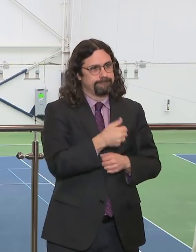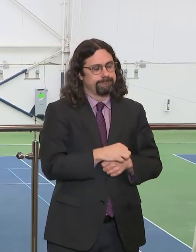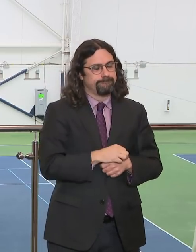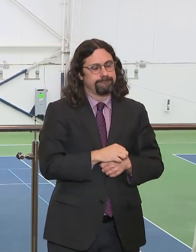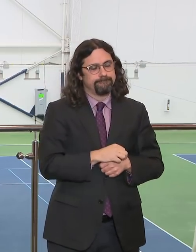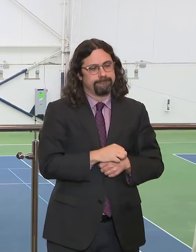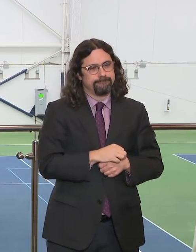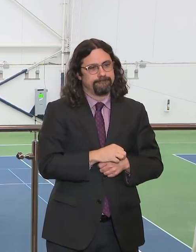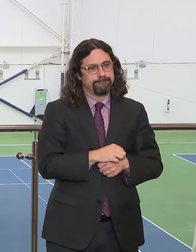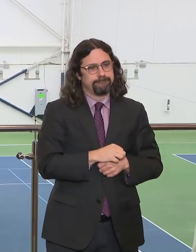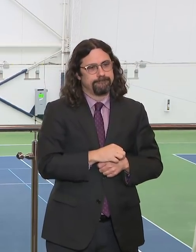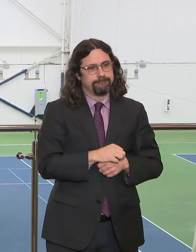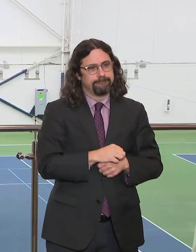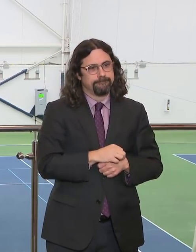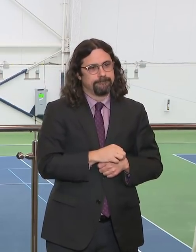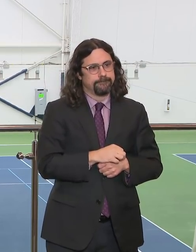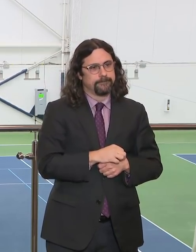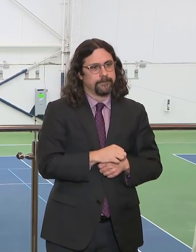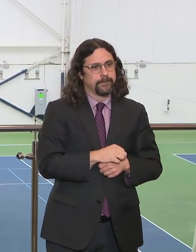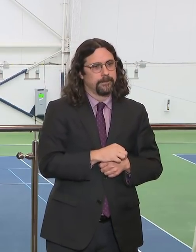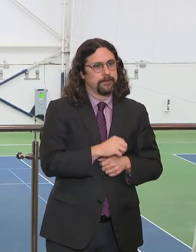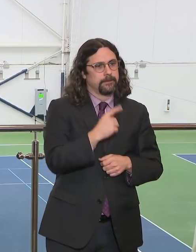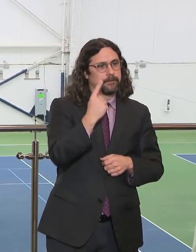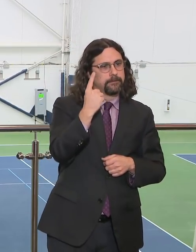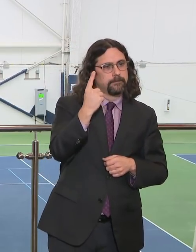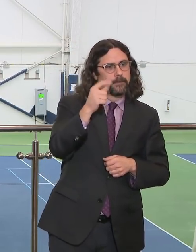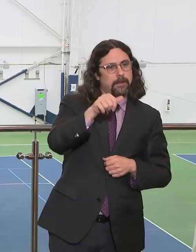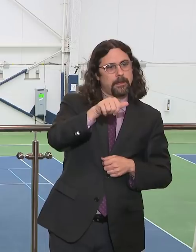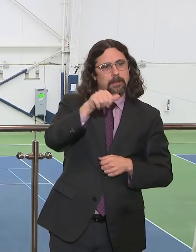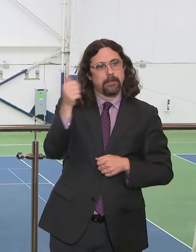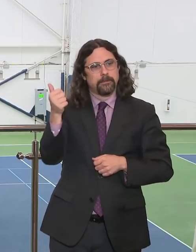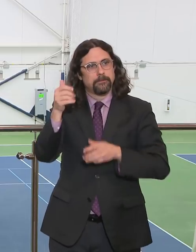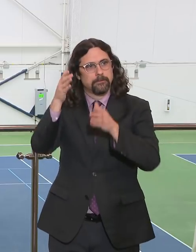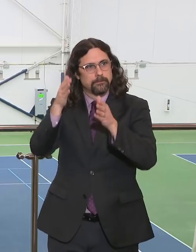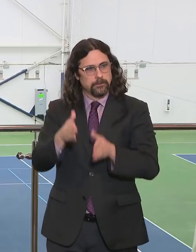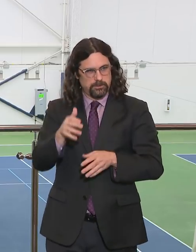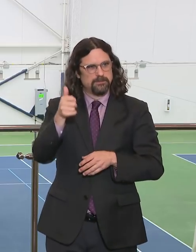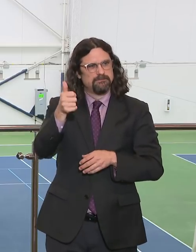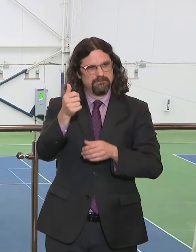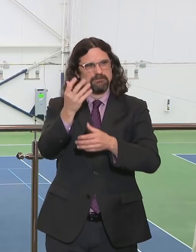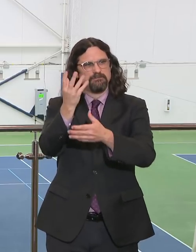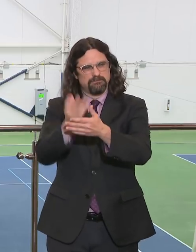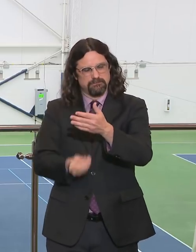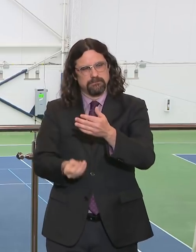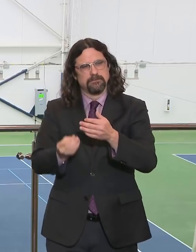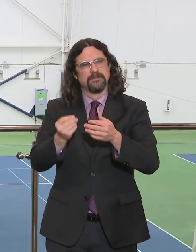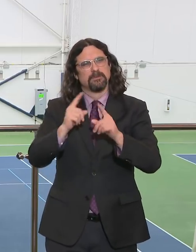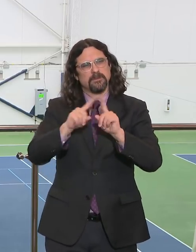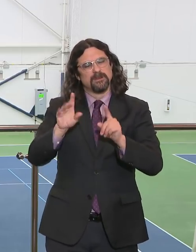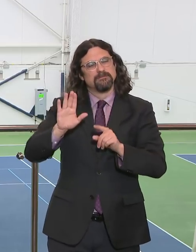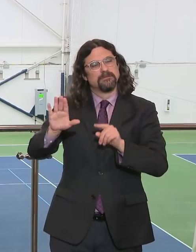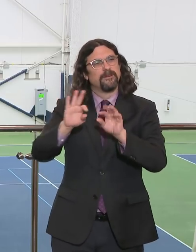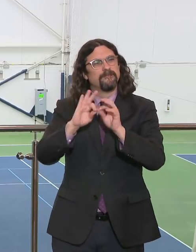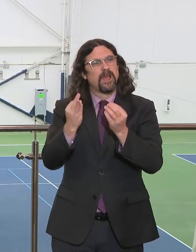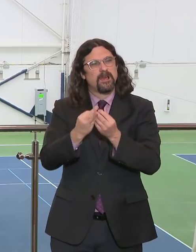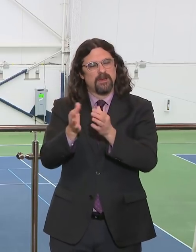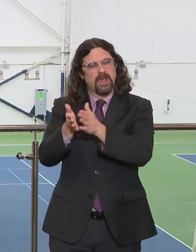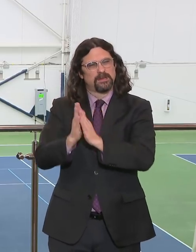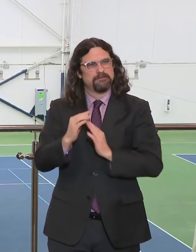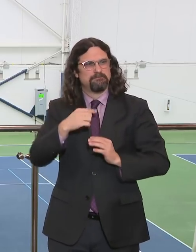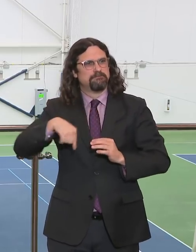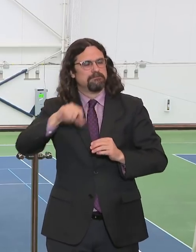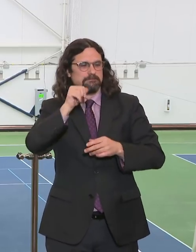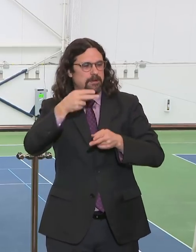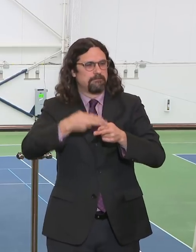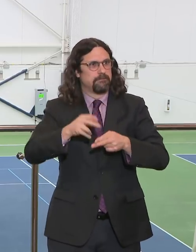withholding the name at the request of the family. But I know all the correction officers, the staff, everyone at Correctional Health Services,